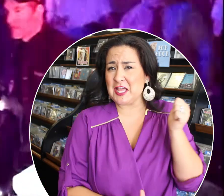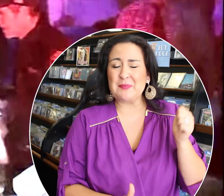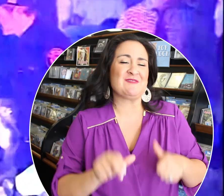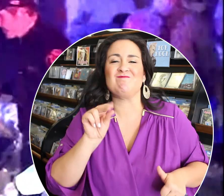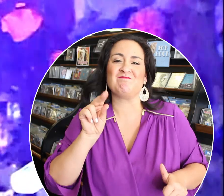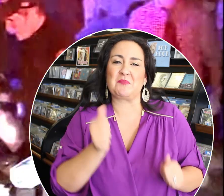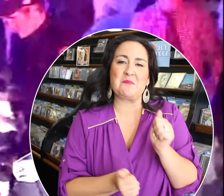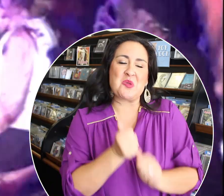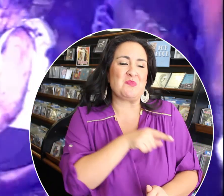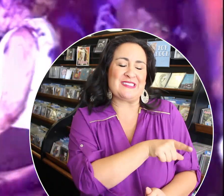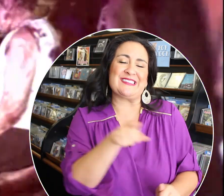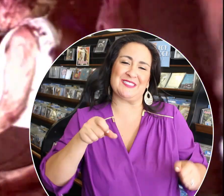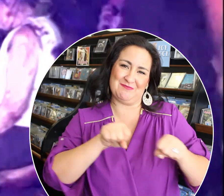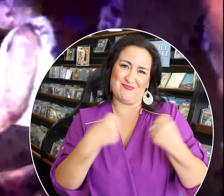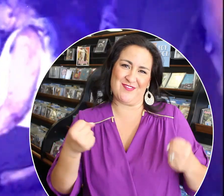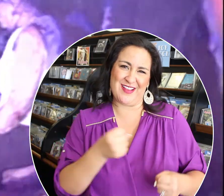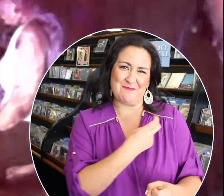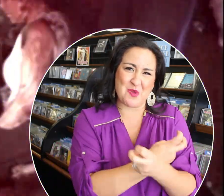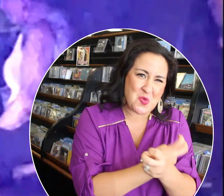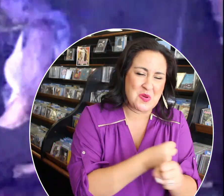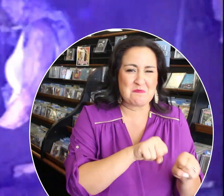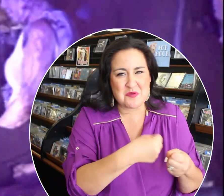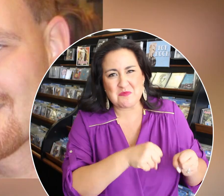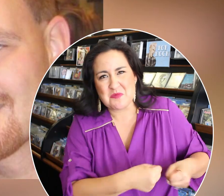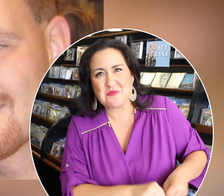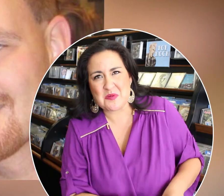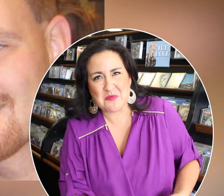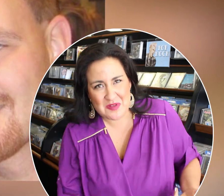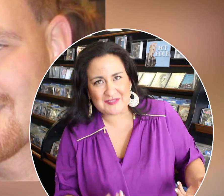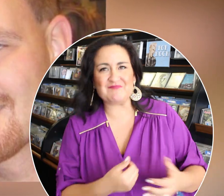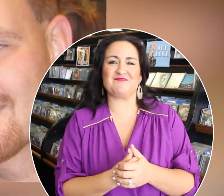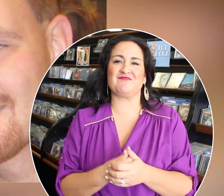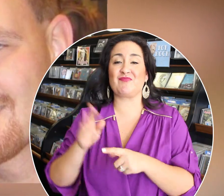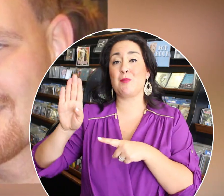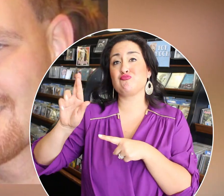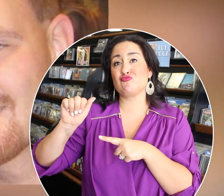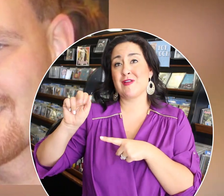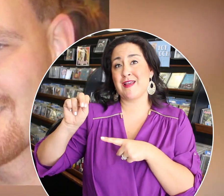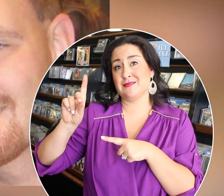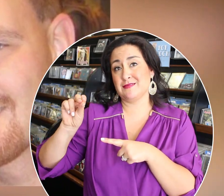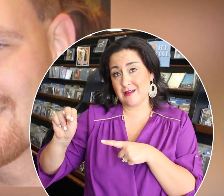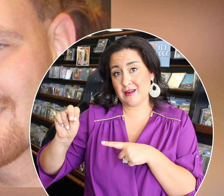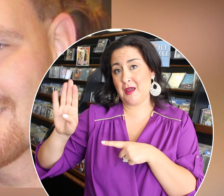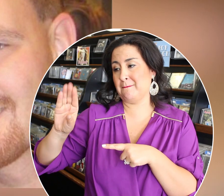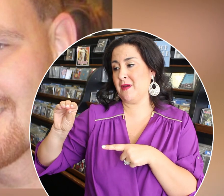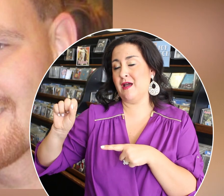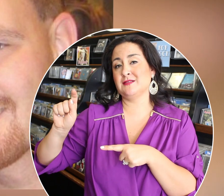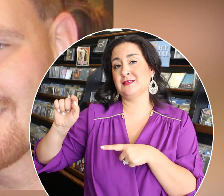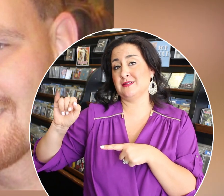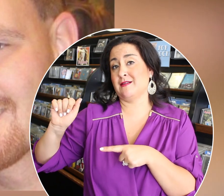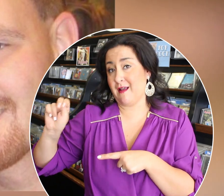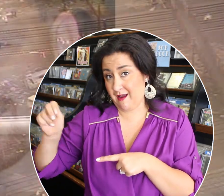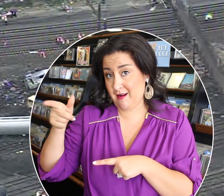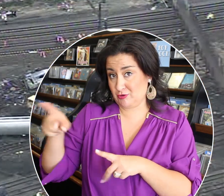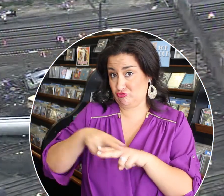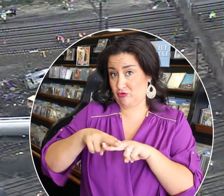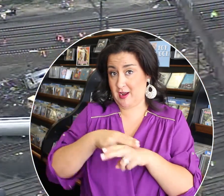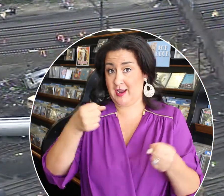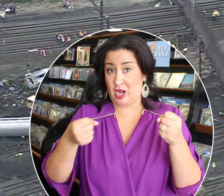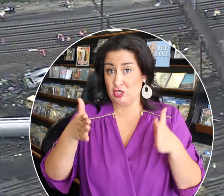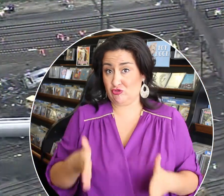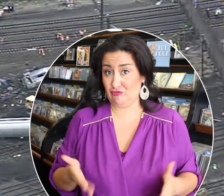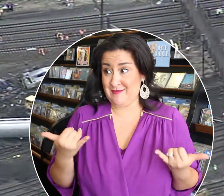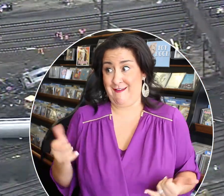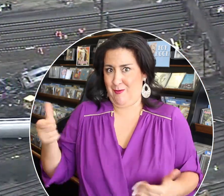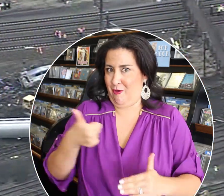were injured, there doesn't appear to be any lasting injuries since the majority of the wounds were broken bones. Brandon